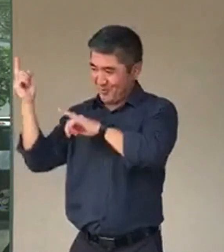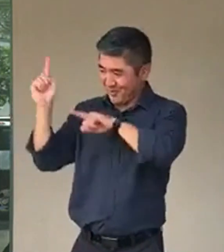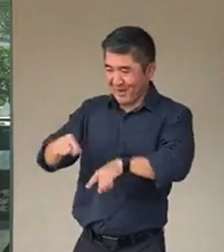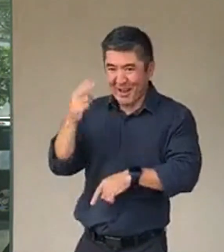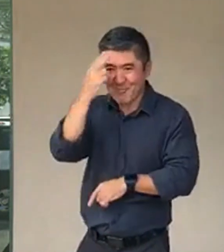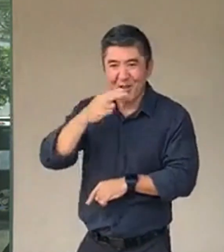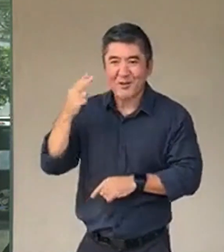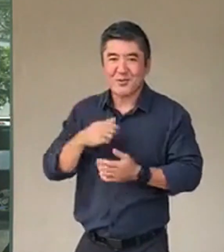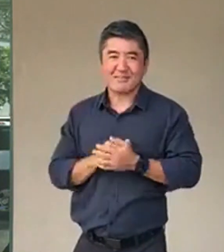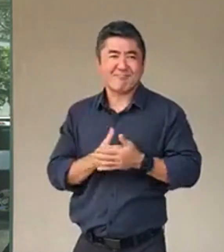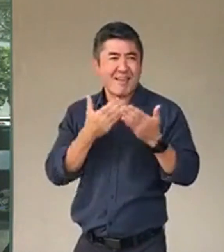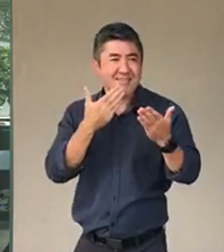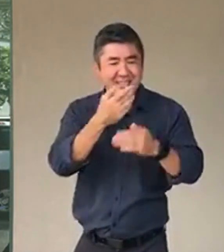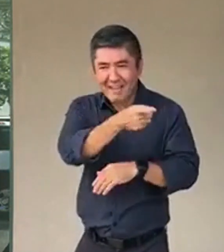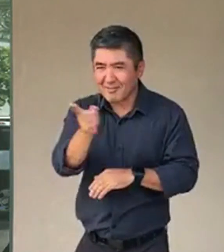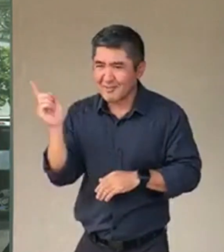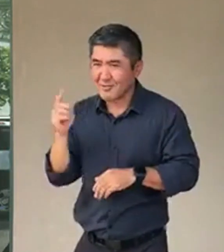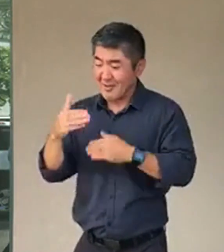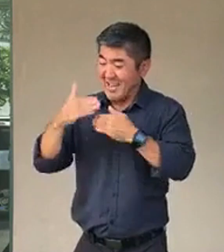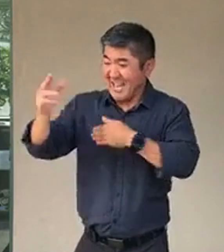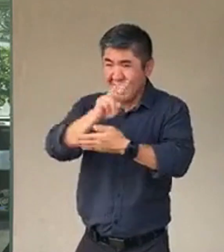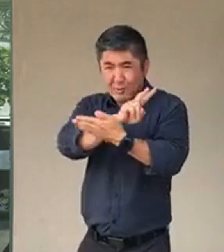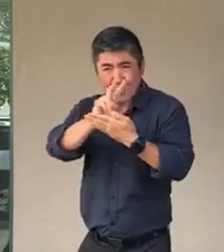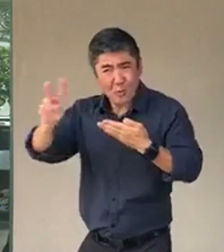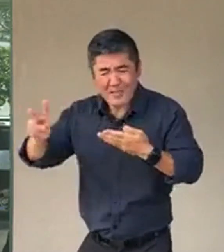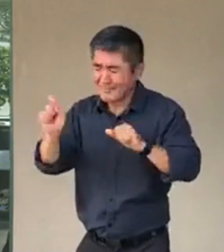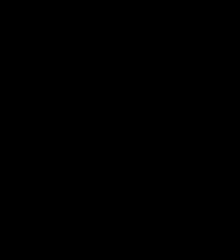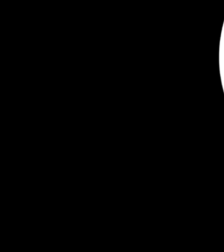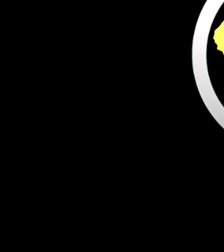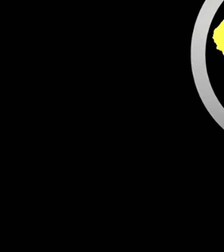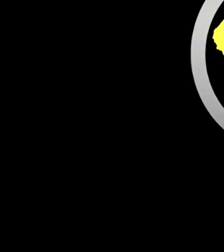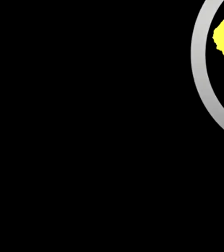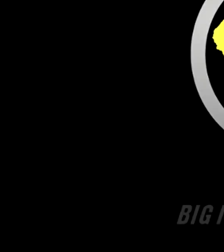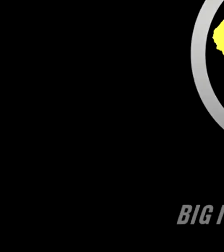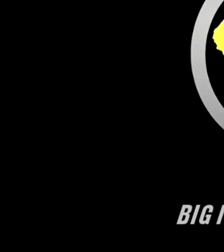Let's crush this virus in the next two weeks and be safe on the other side. Aloha.